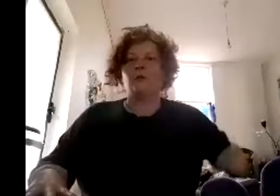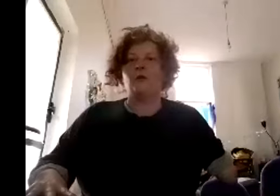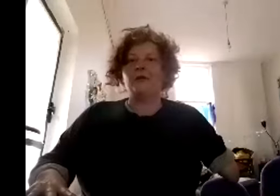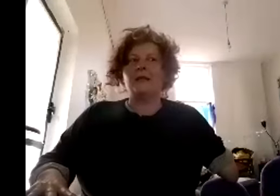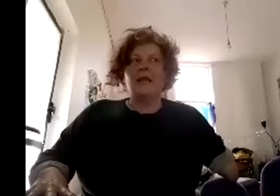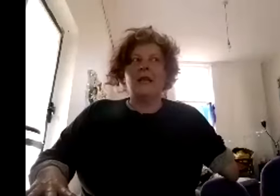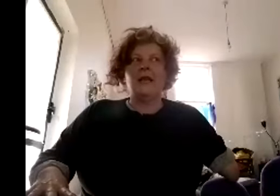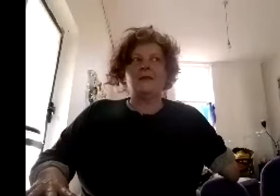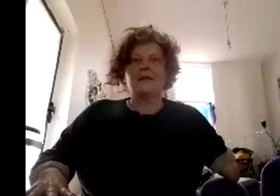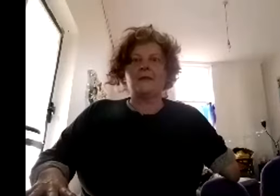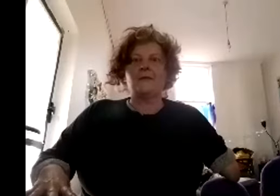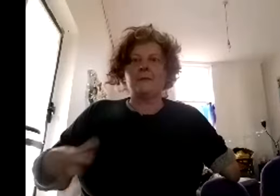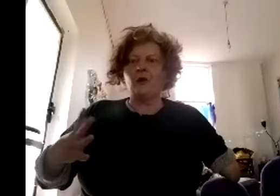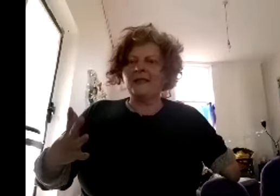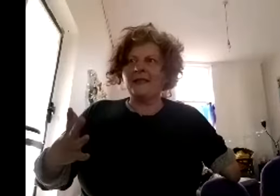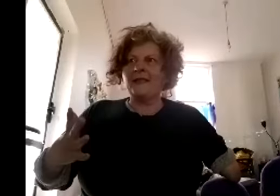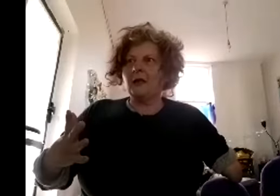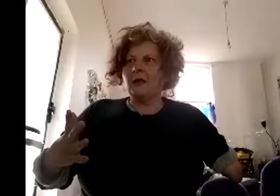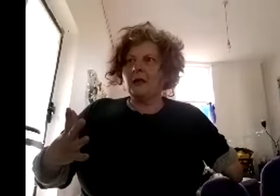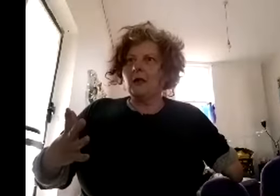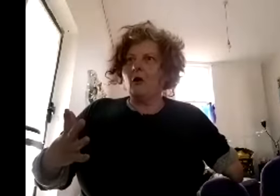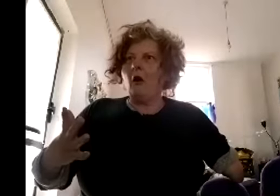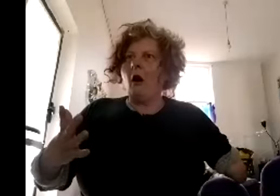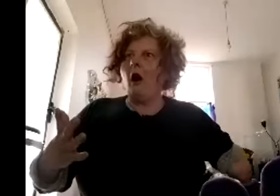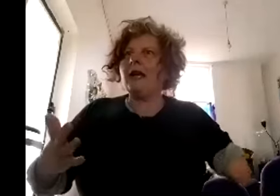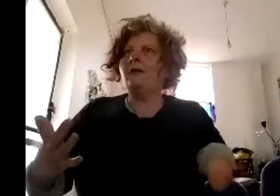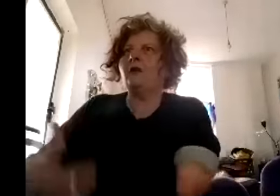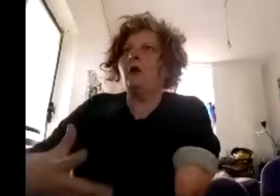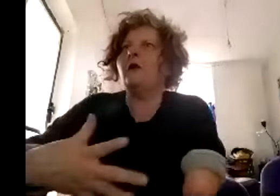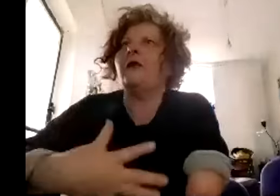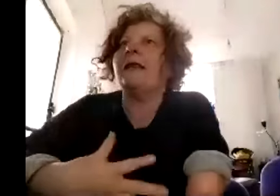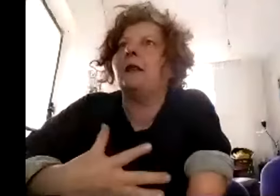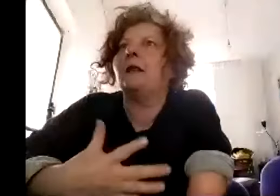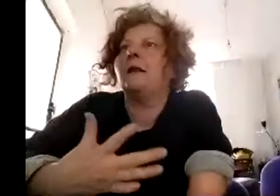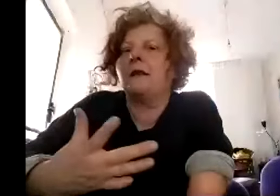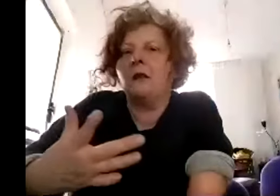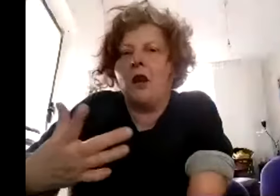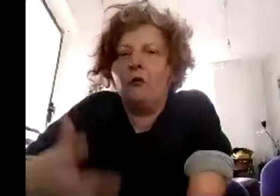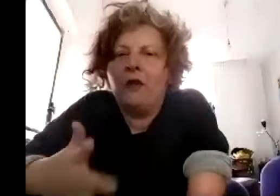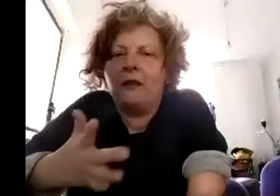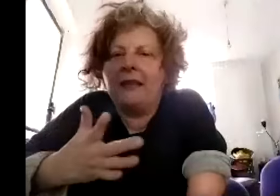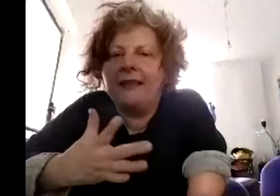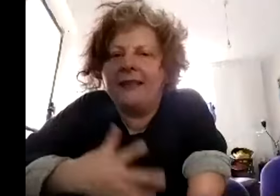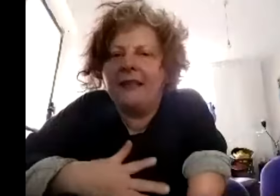applause and to be honest i don't think i really considered